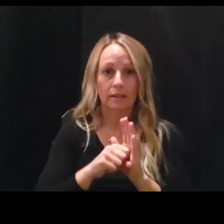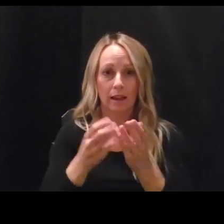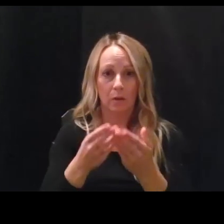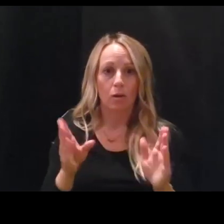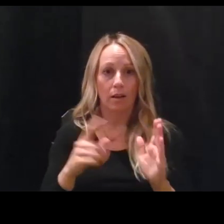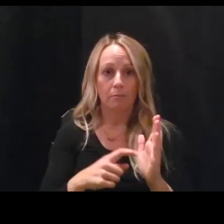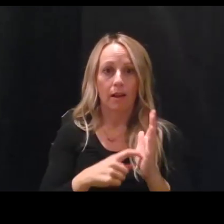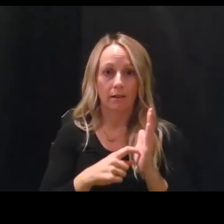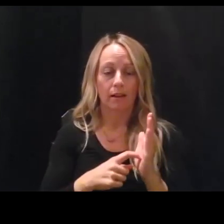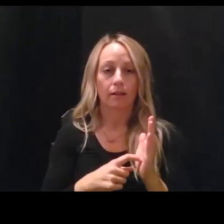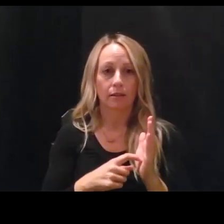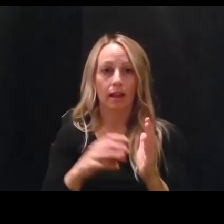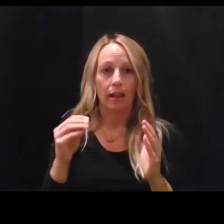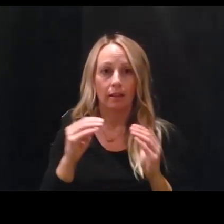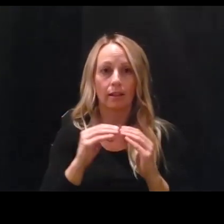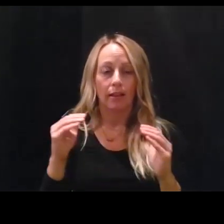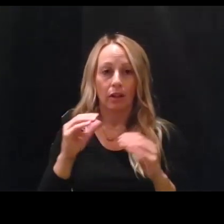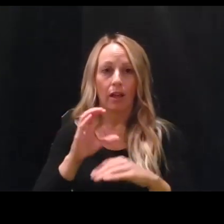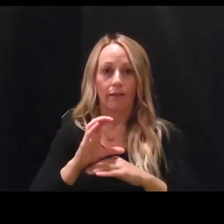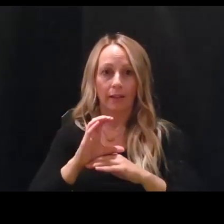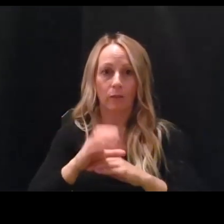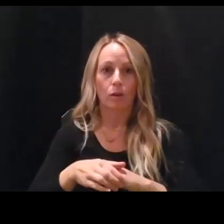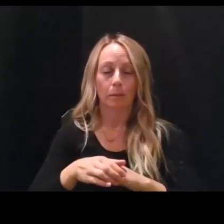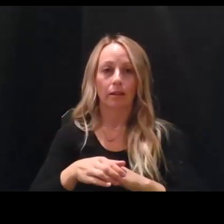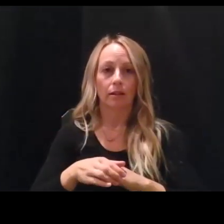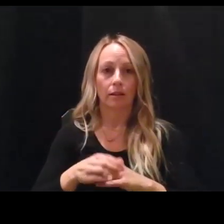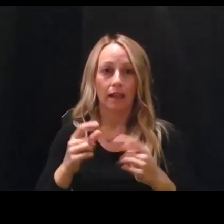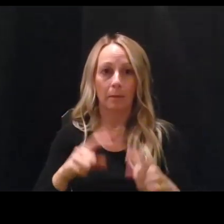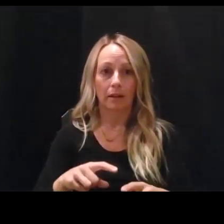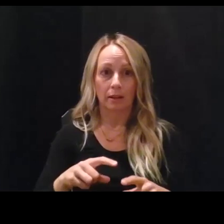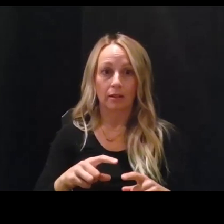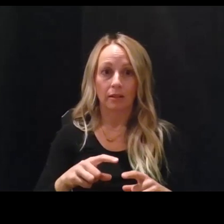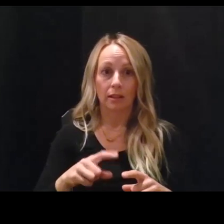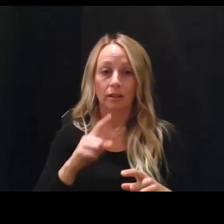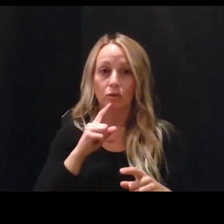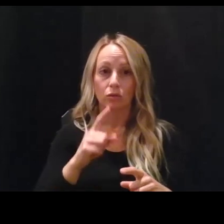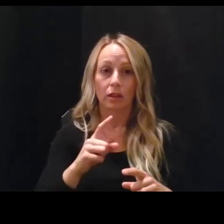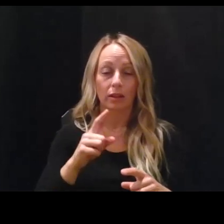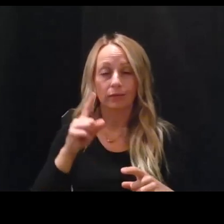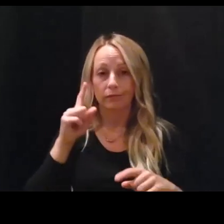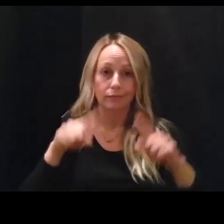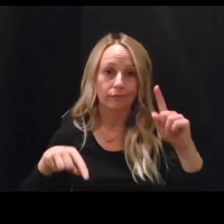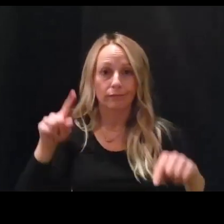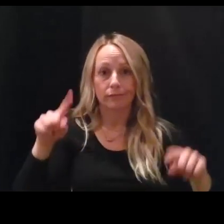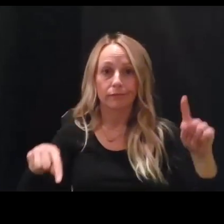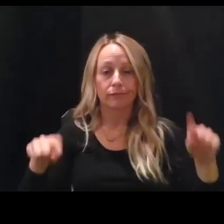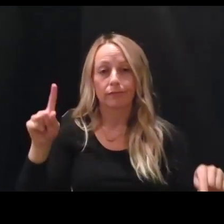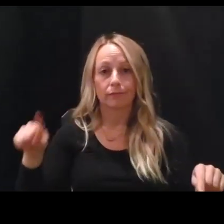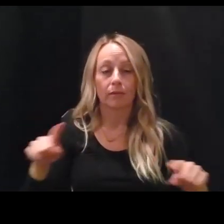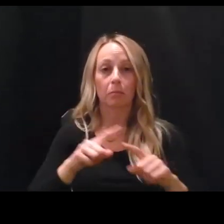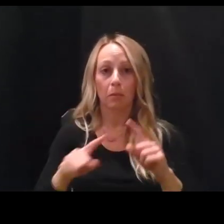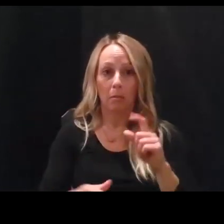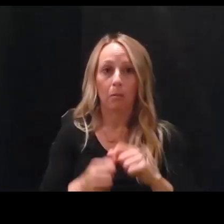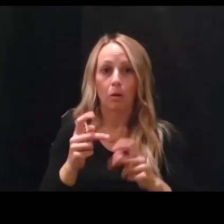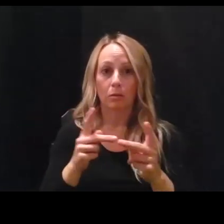and the level of enforcement that's being done is very highly variable, uh, but most places don't have